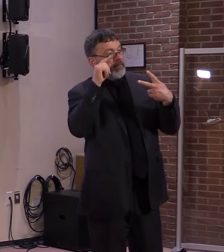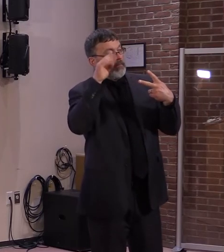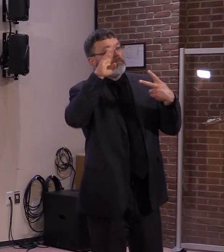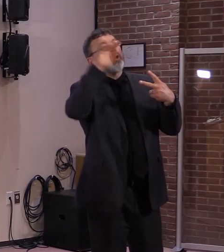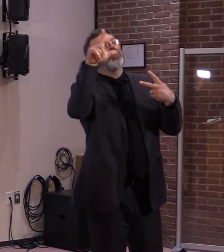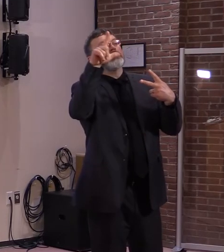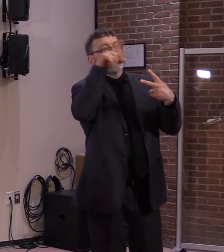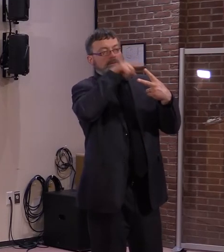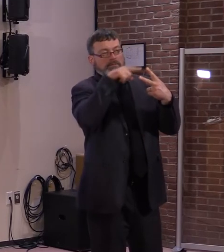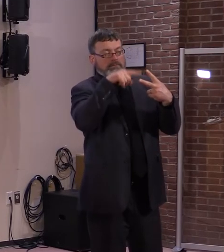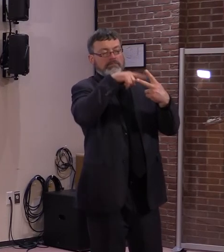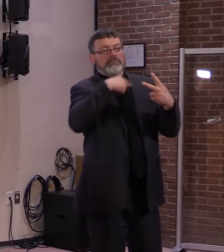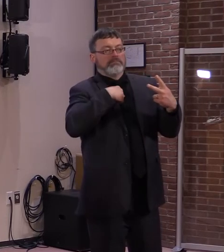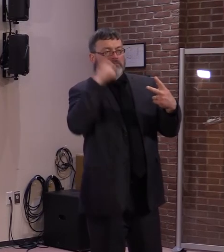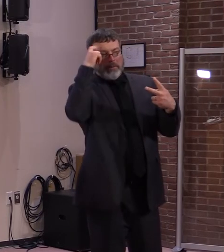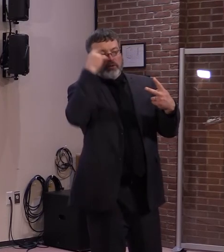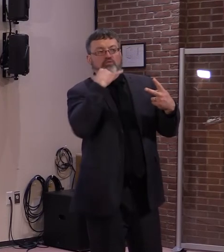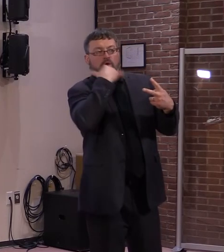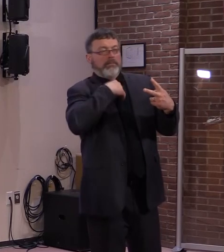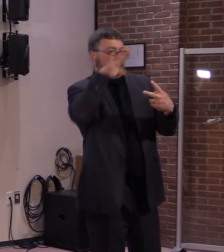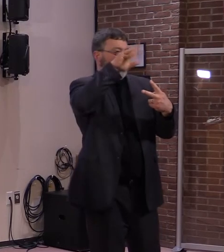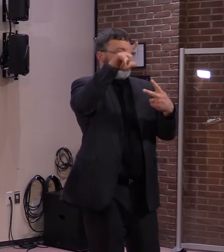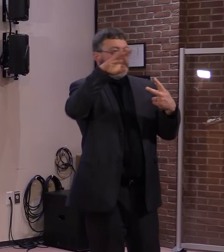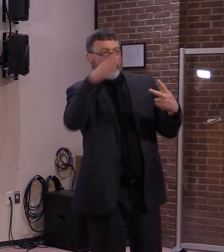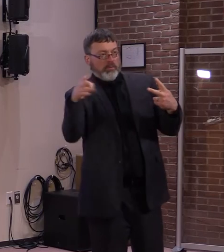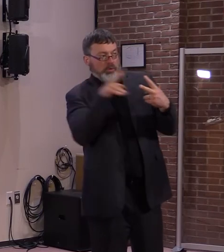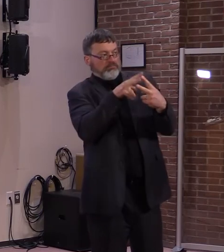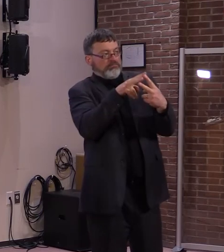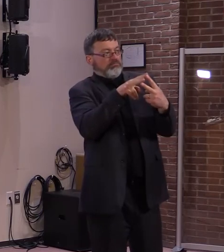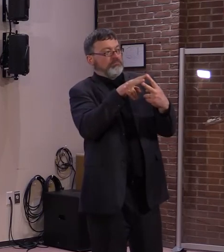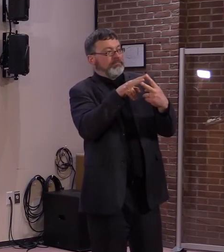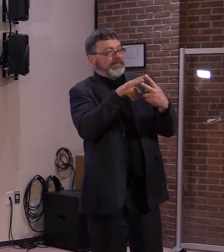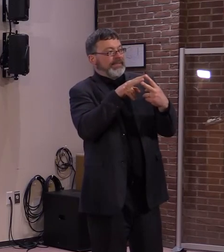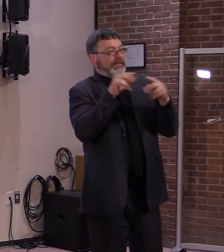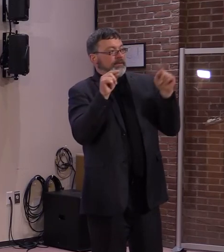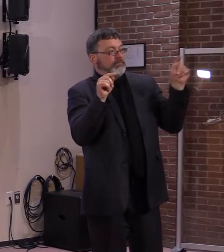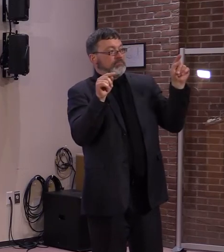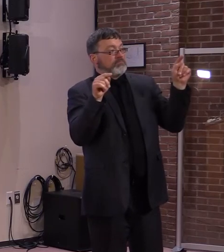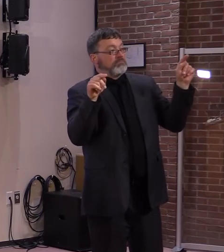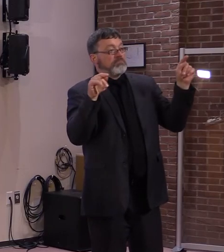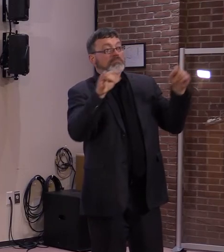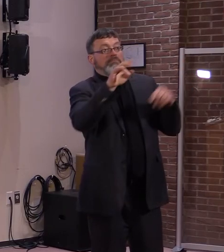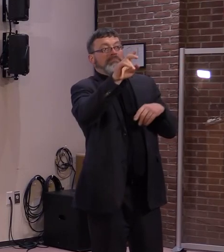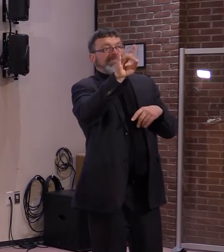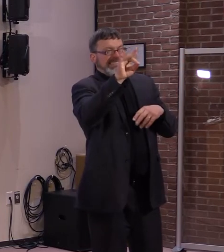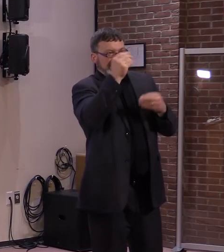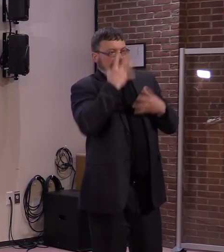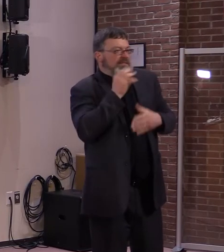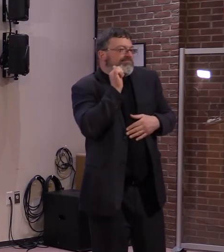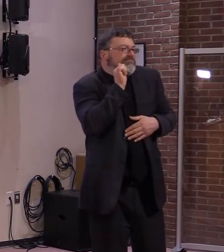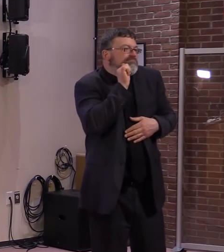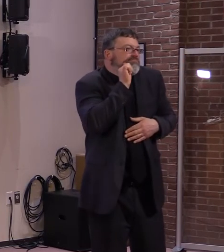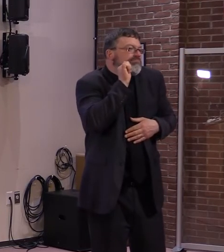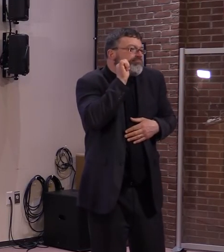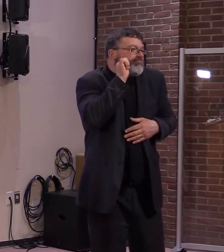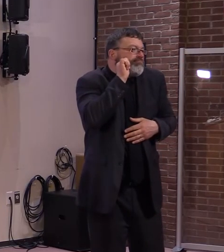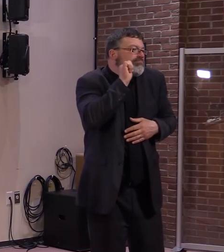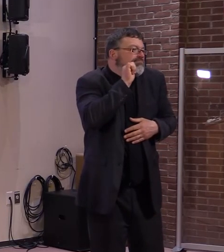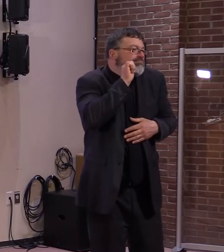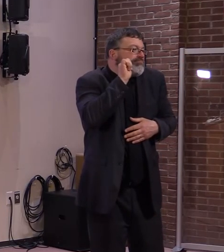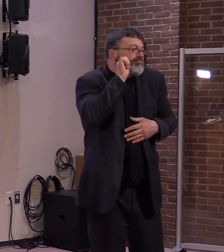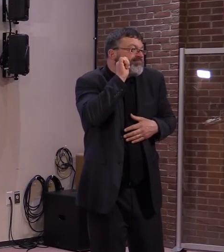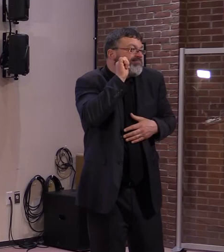prior notice, there are also exceptions under the law depending on what is occurring within the